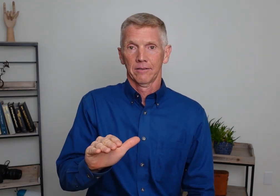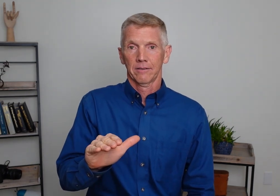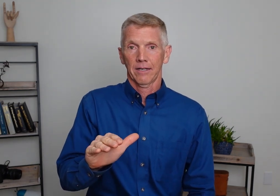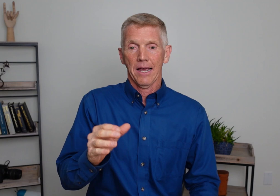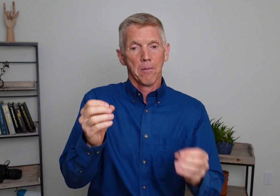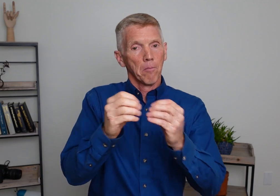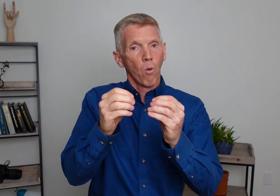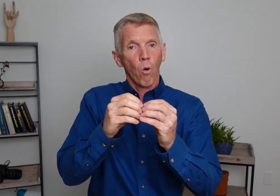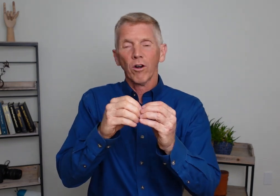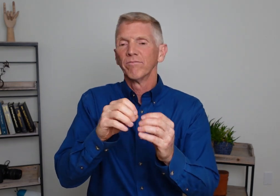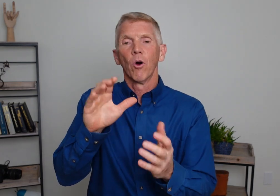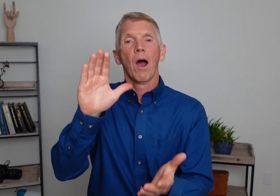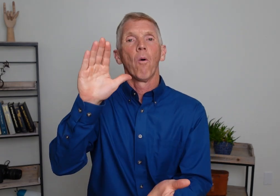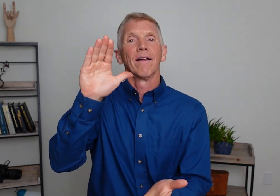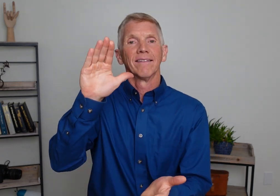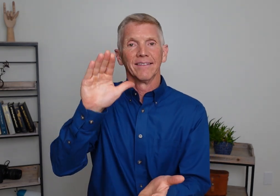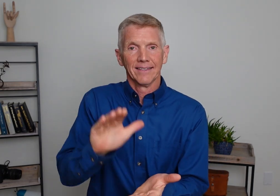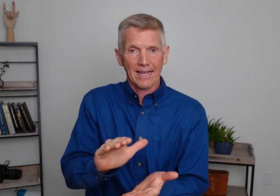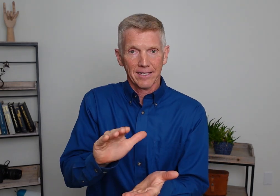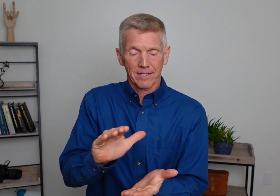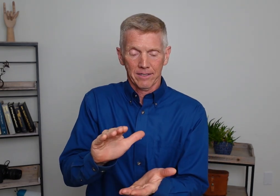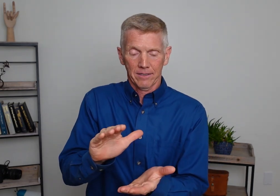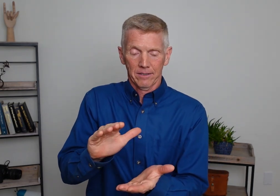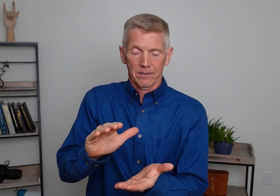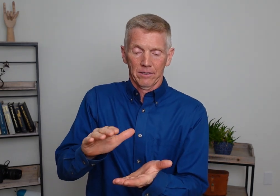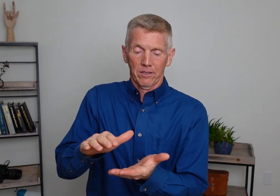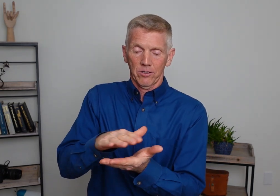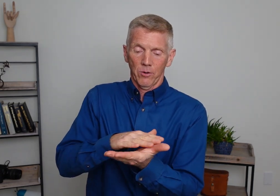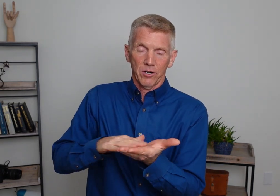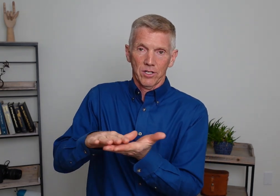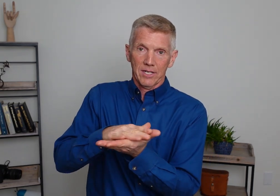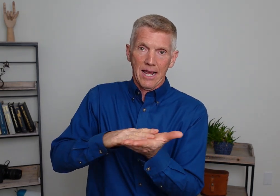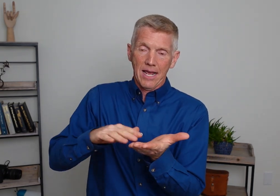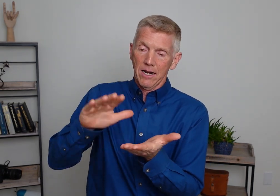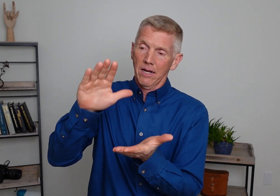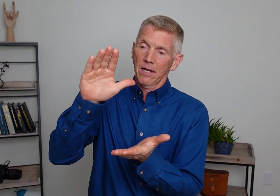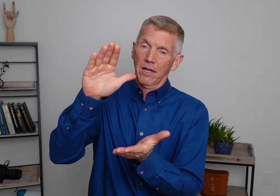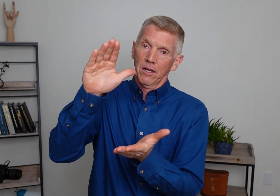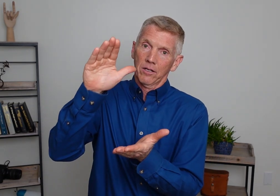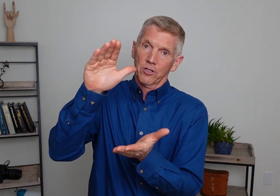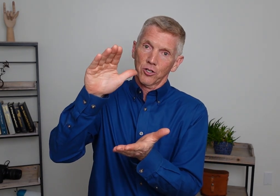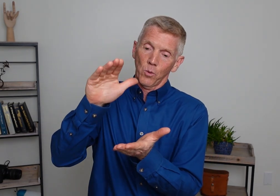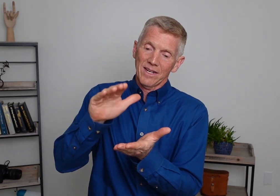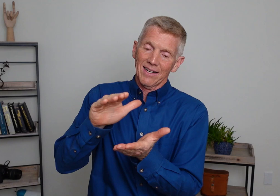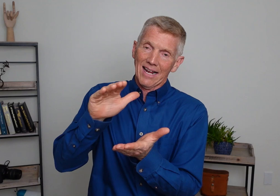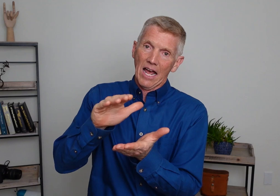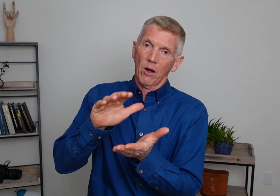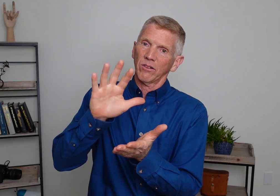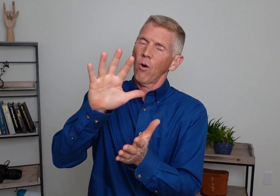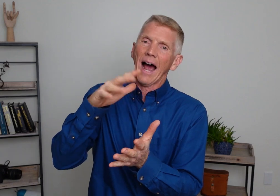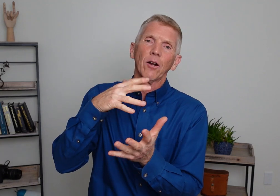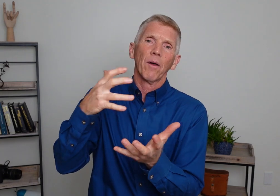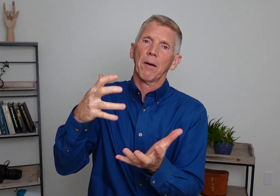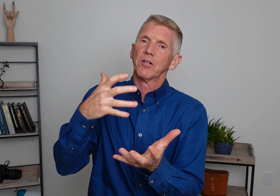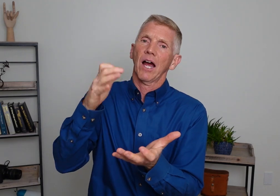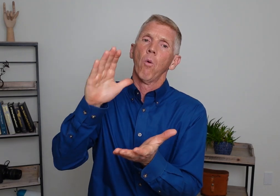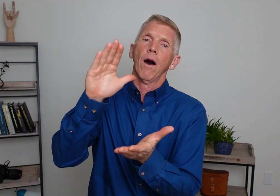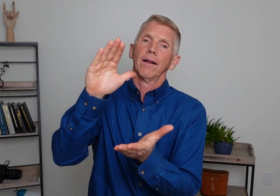Okay. More. No. I want less. So here's this hand. Squeeze it down. No. I don't want that much. I want